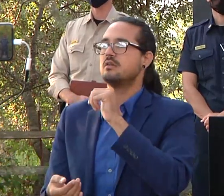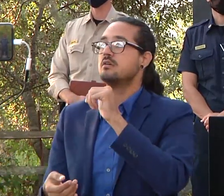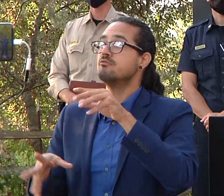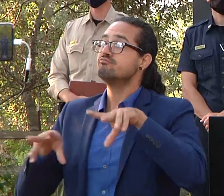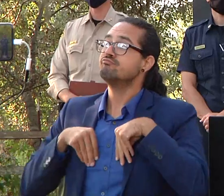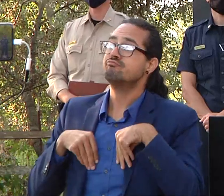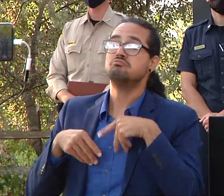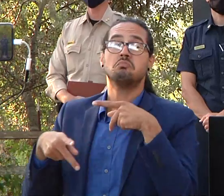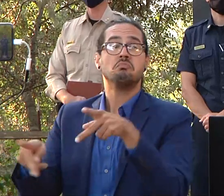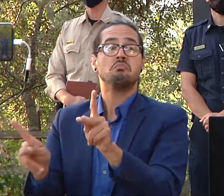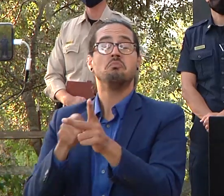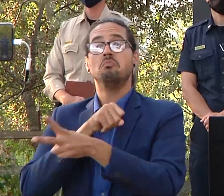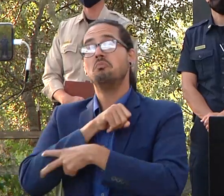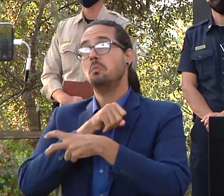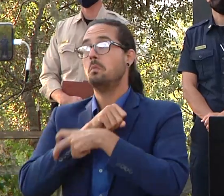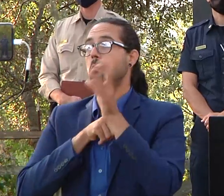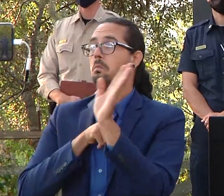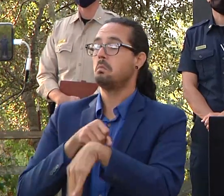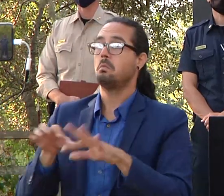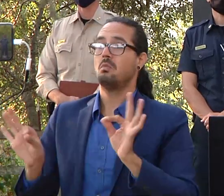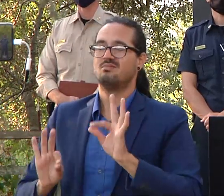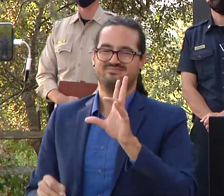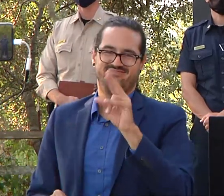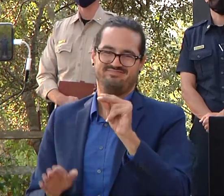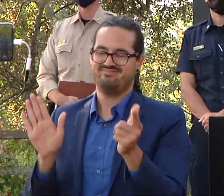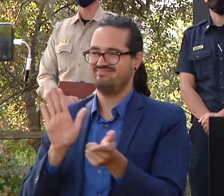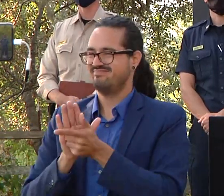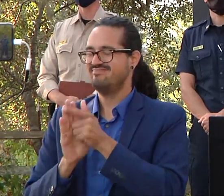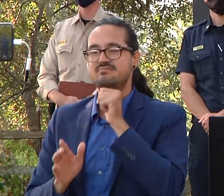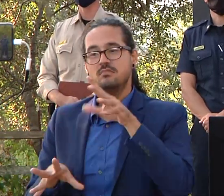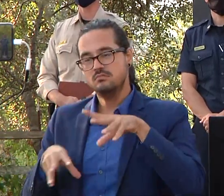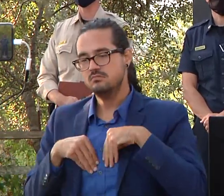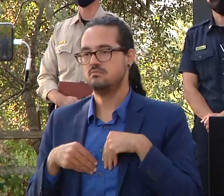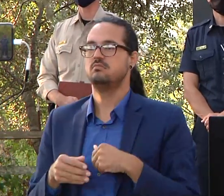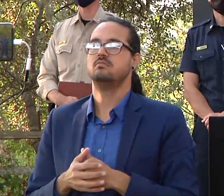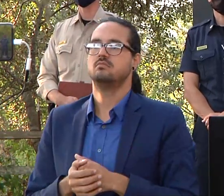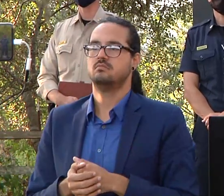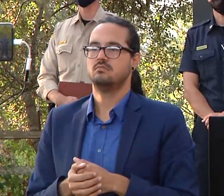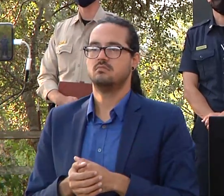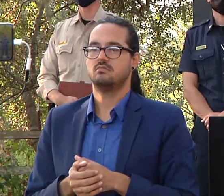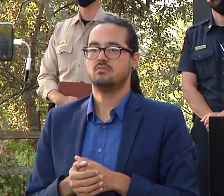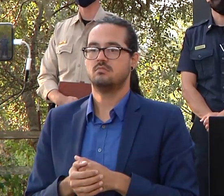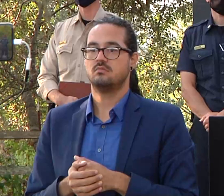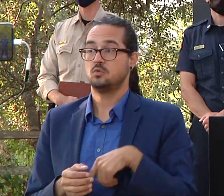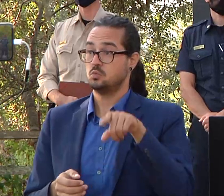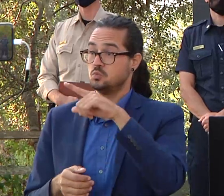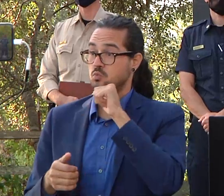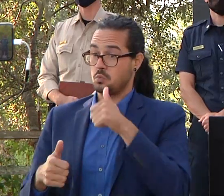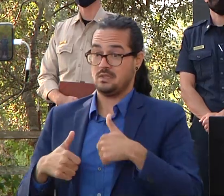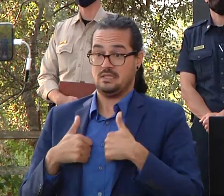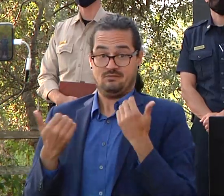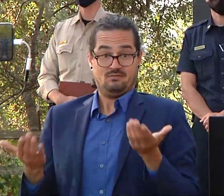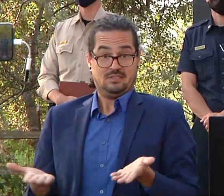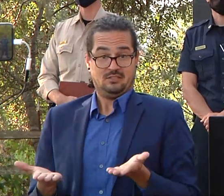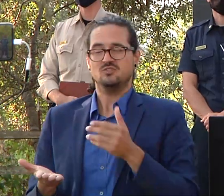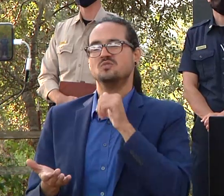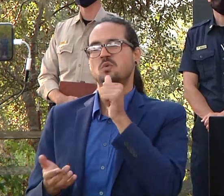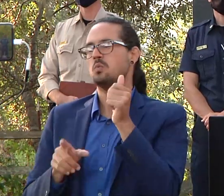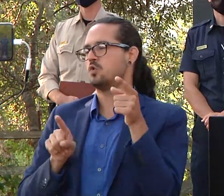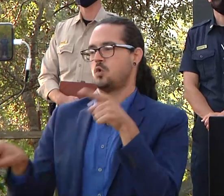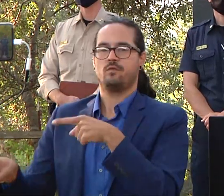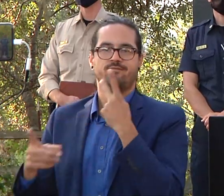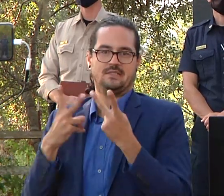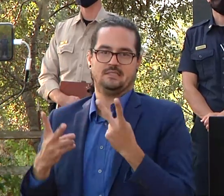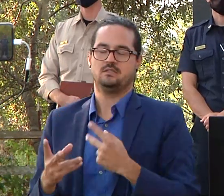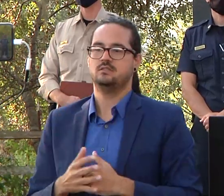imperative that anybody that does not live in our county or in those areas that i just identified to not travel there we need these roadways open so